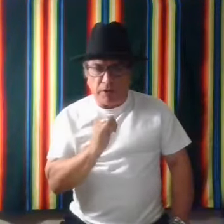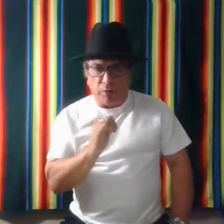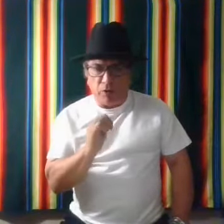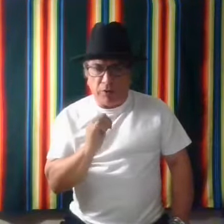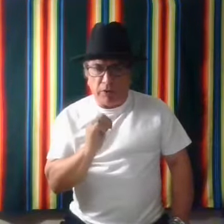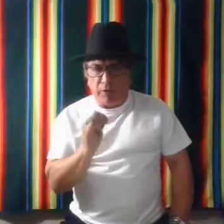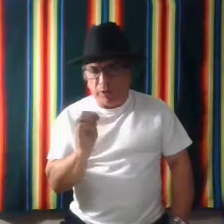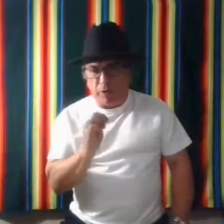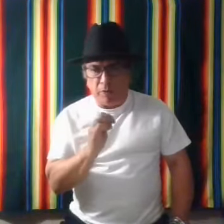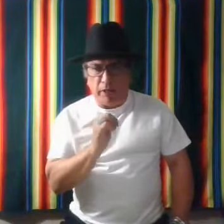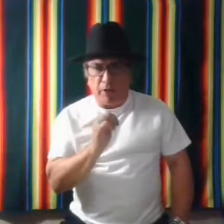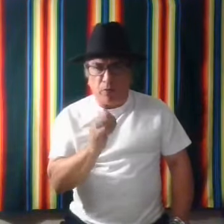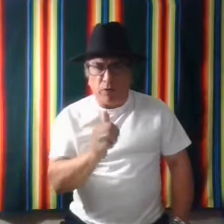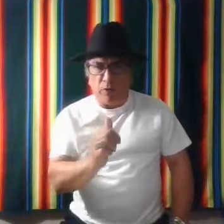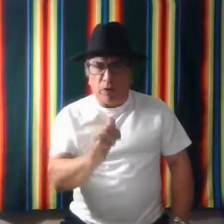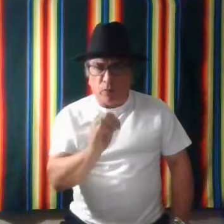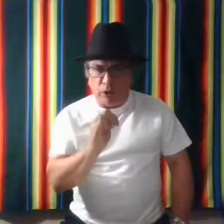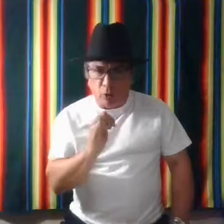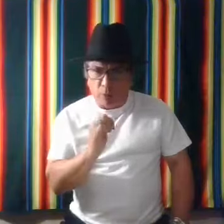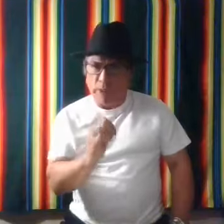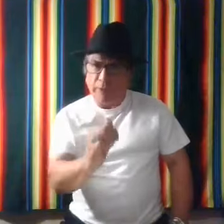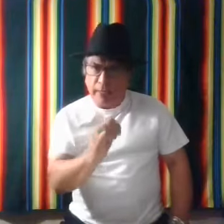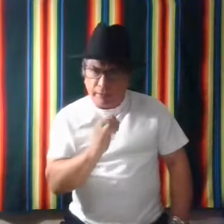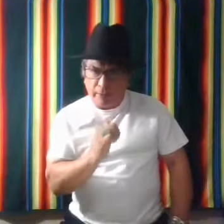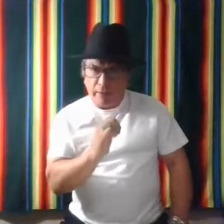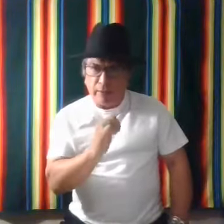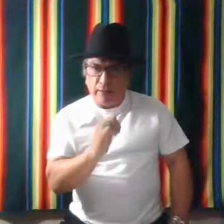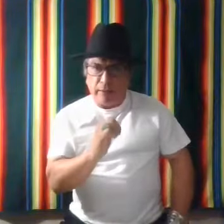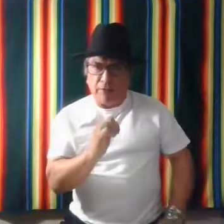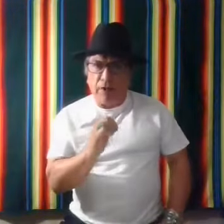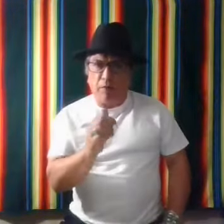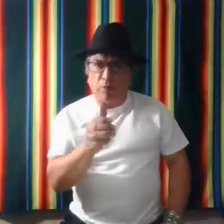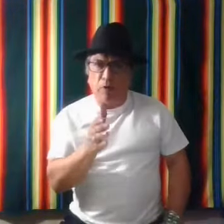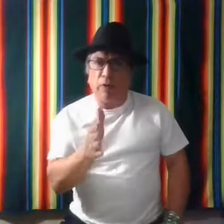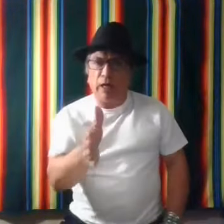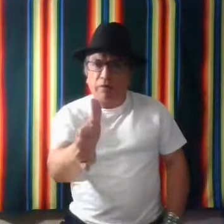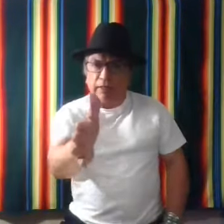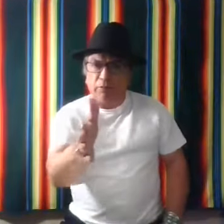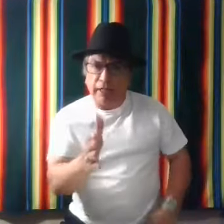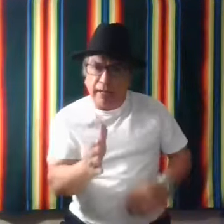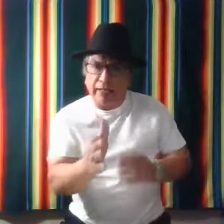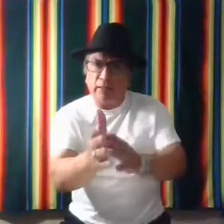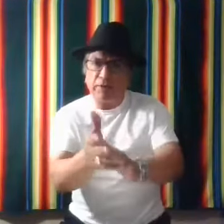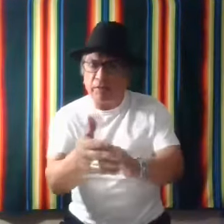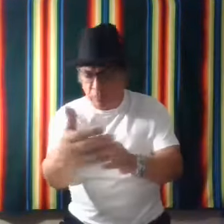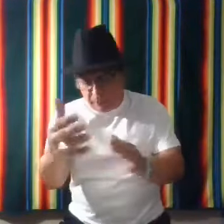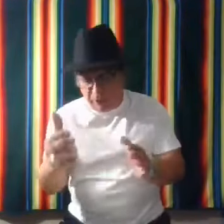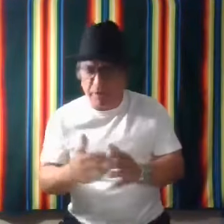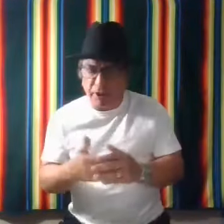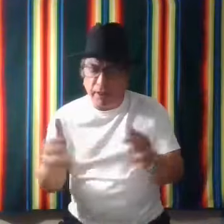that we're going to be doing here a little bit later, we'll, we'll incorporate that, that thumb going out with that, when that hand comes out to make another sign.